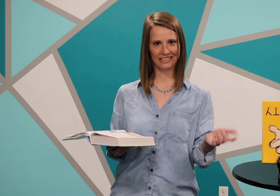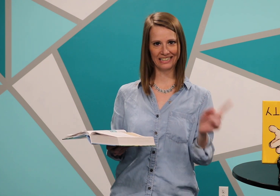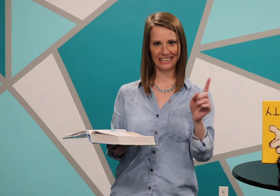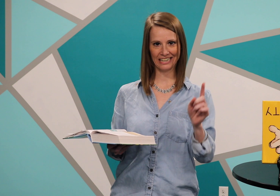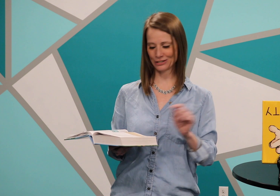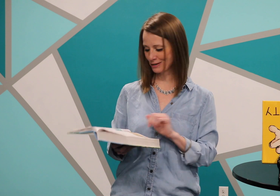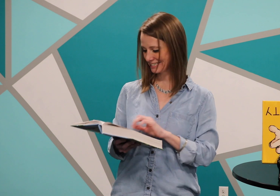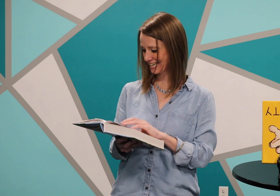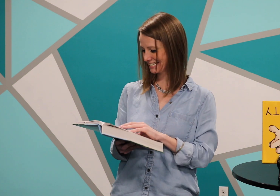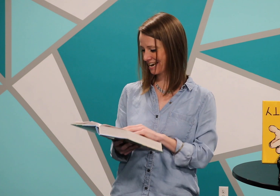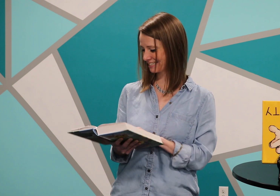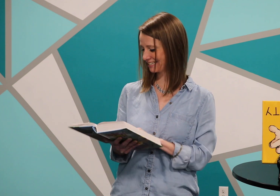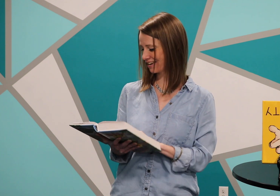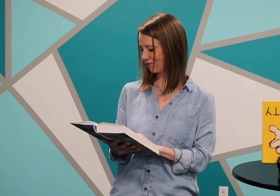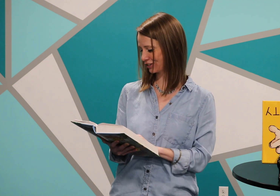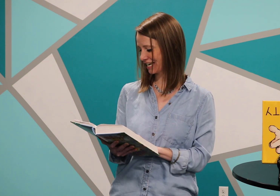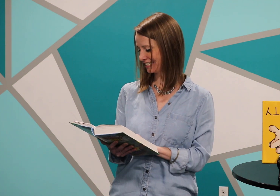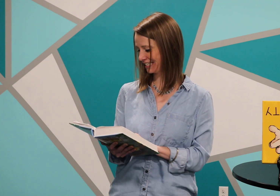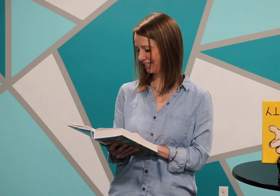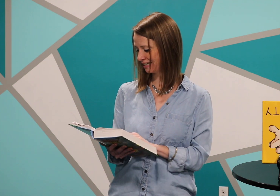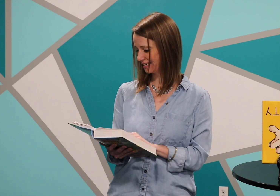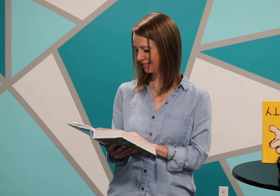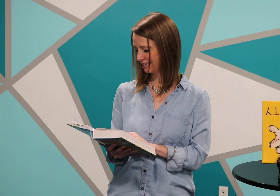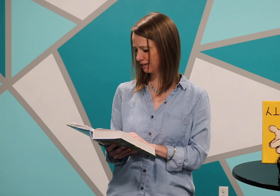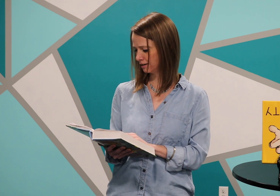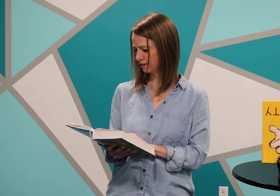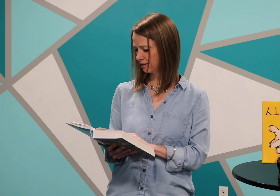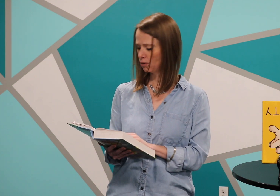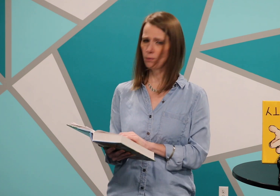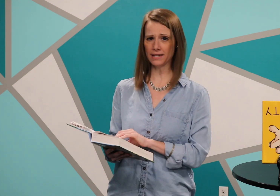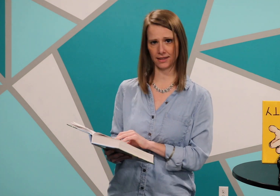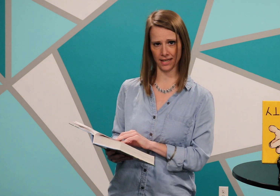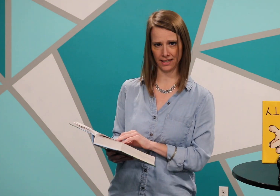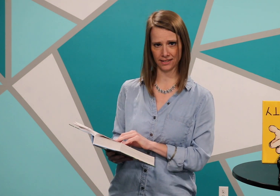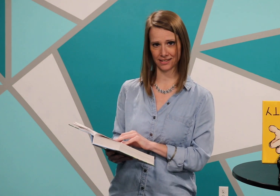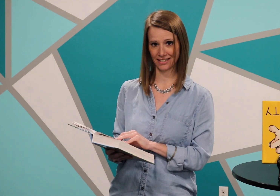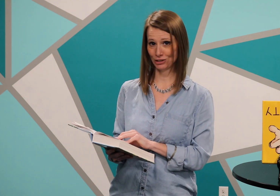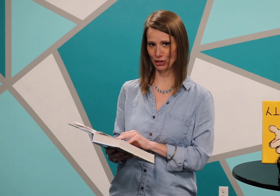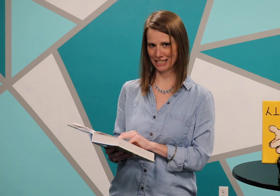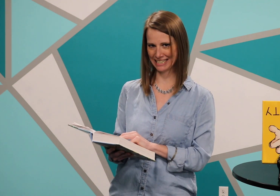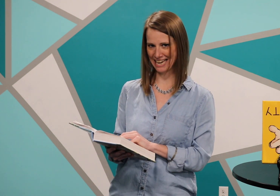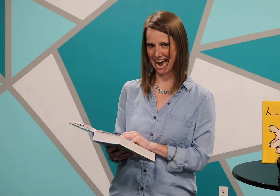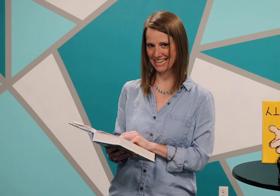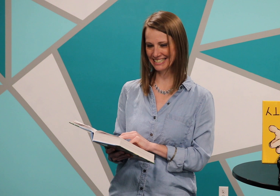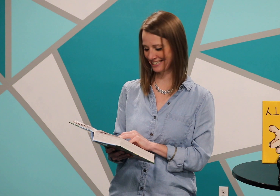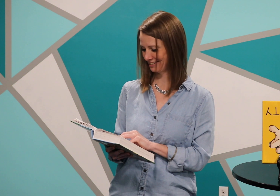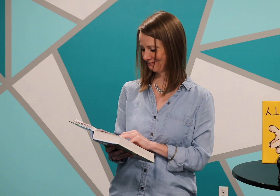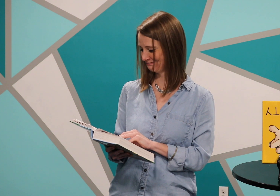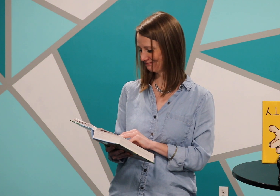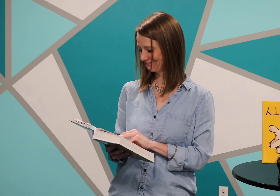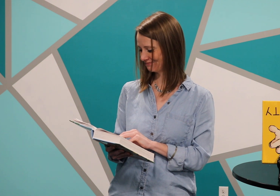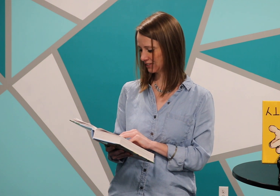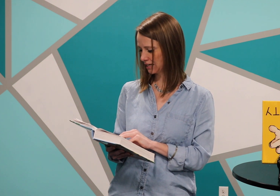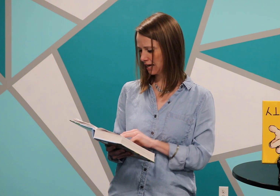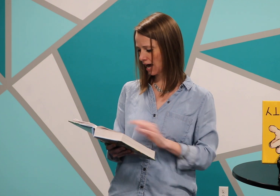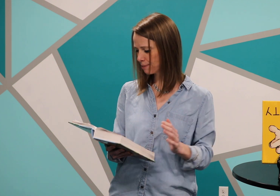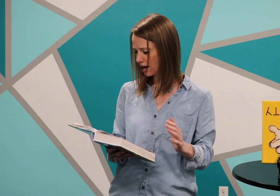Here's what it says next in verse 19. What things? Jesus asked. About